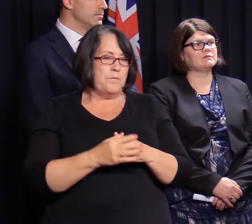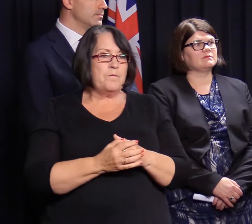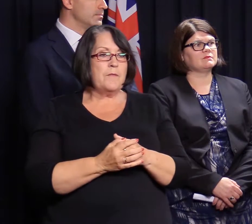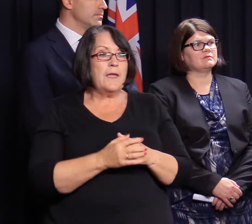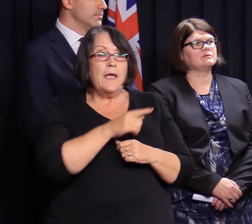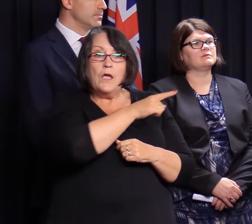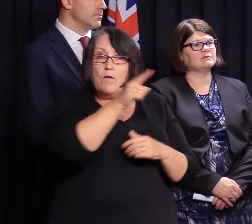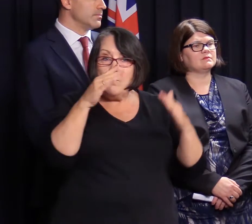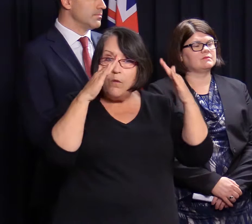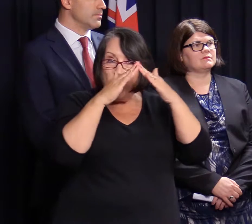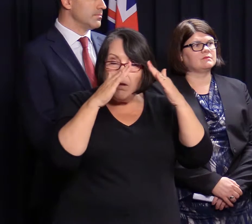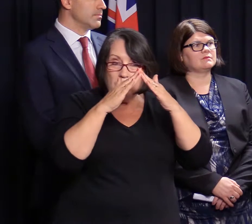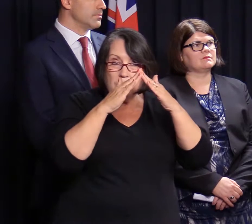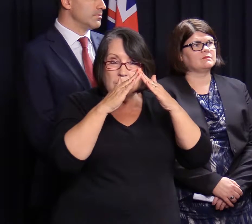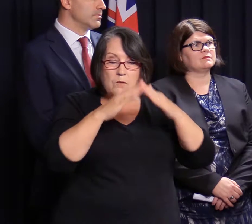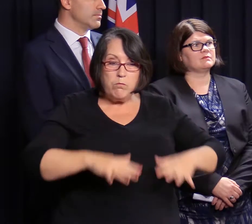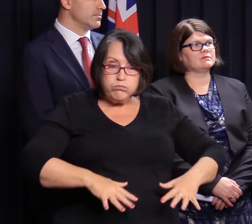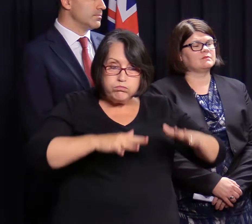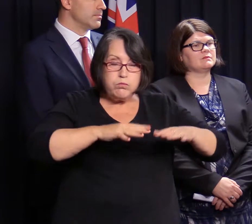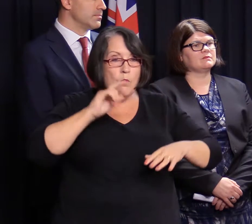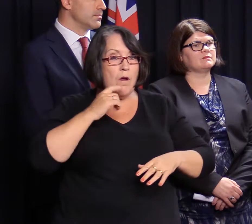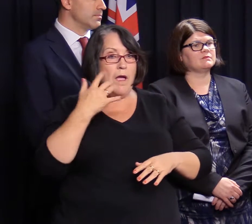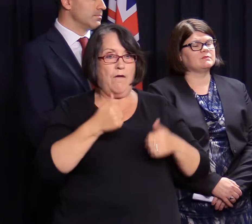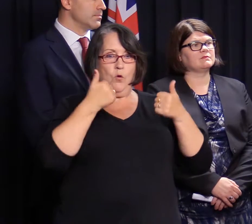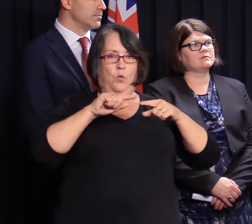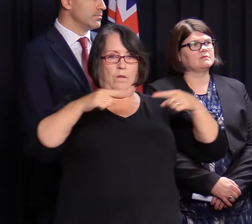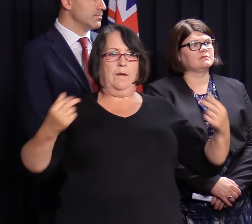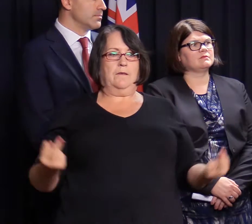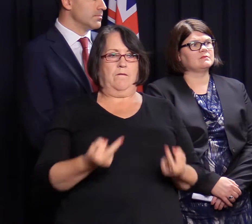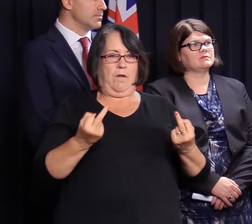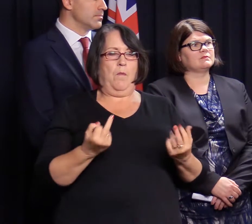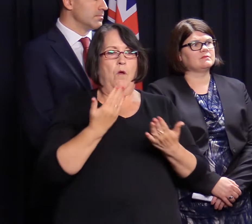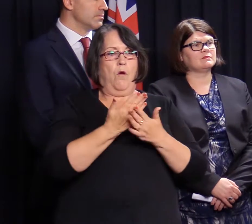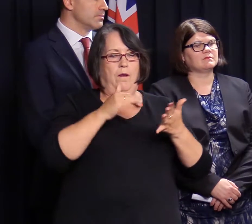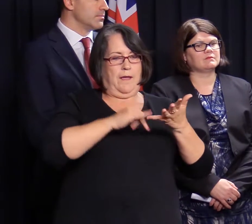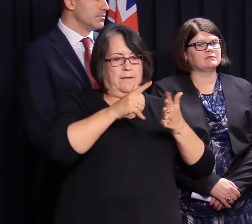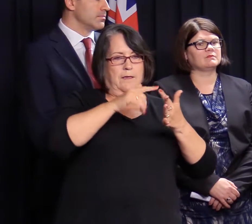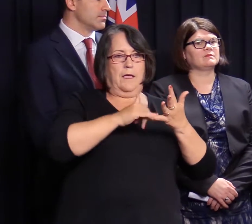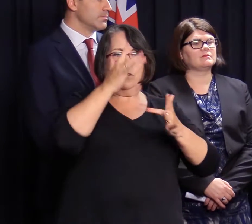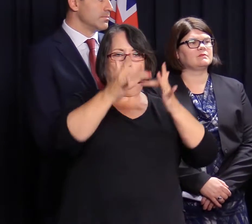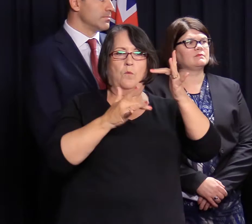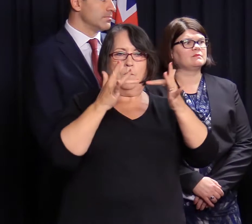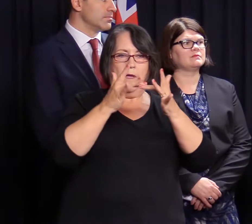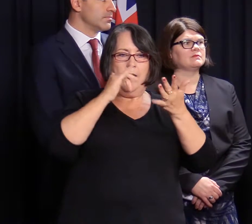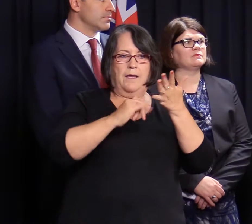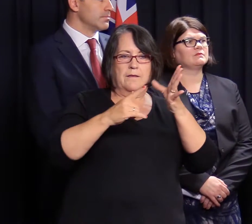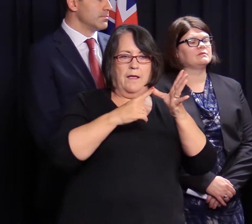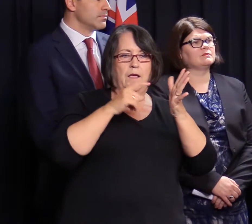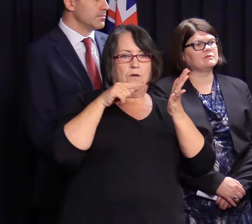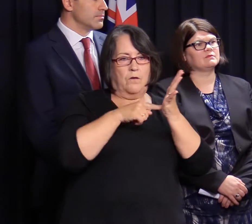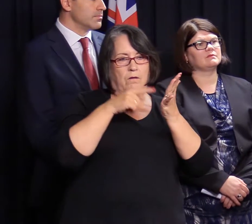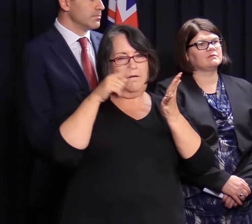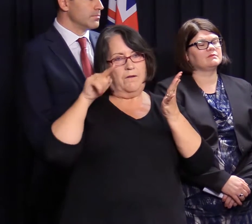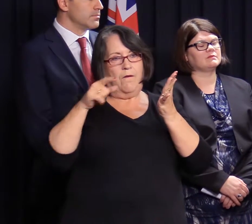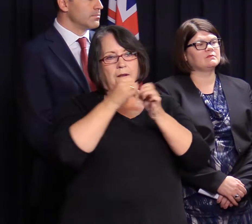If your house has been inundated, there are a number of good materials available on the SES website, on the sa.gov.au